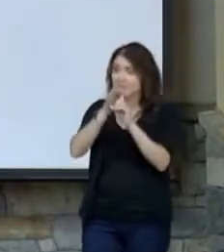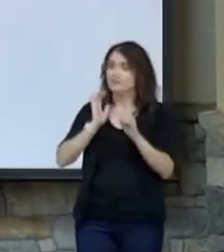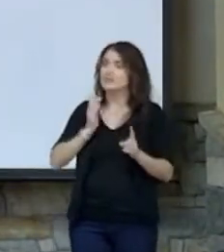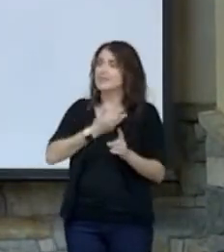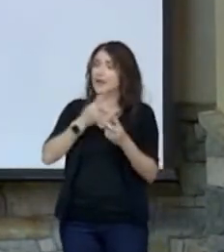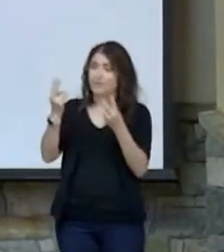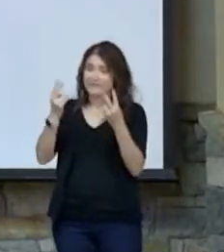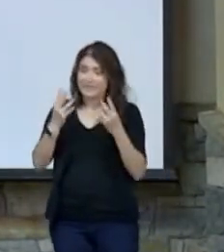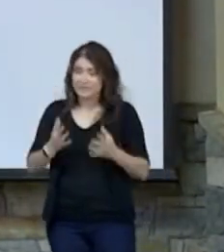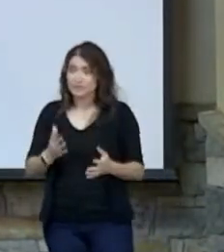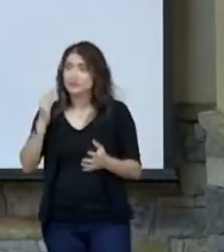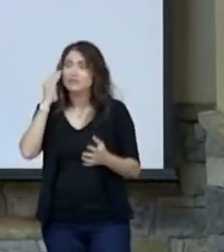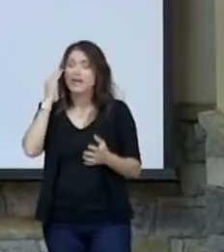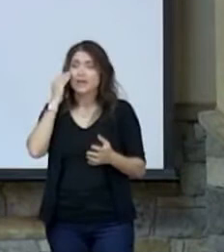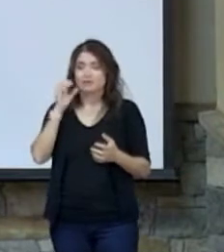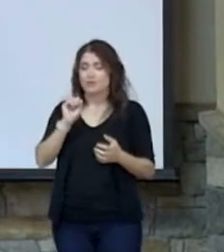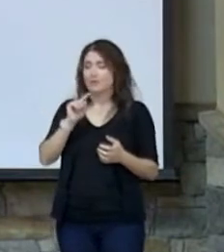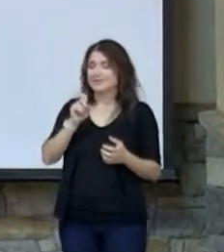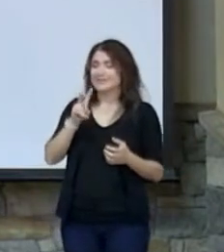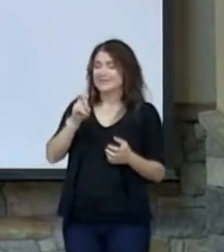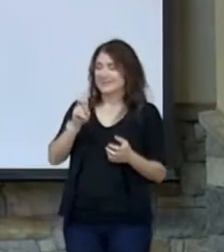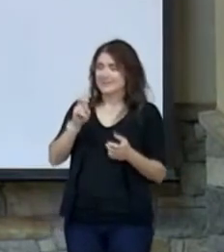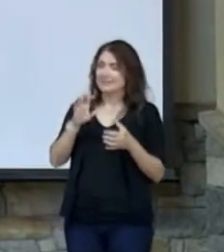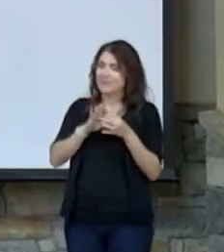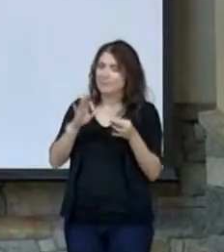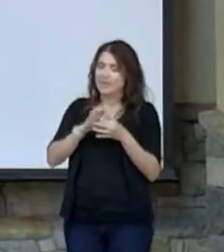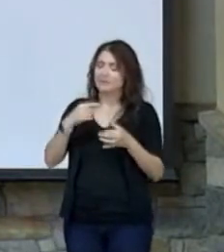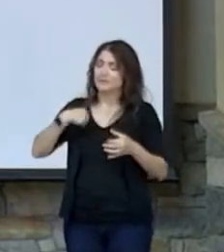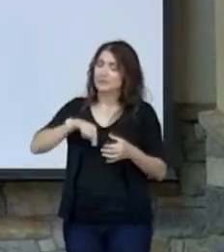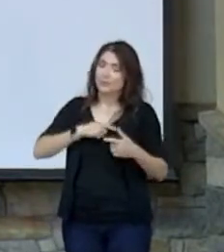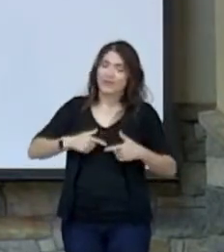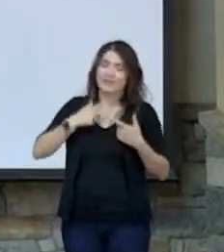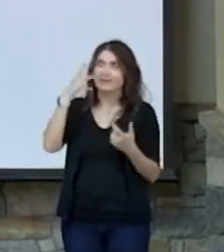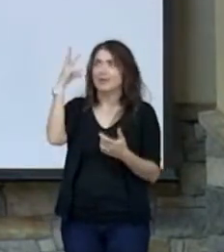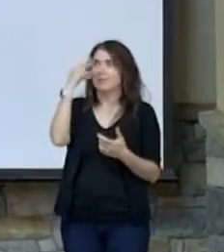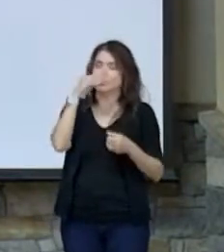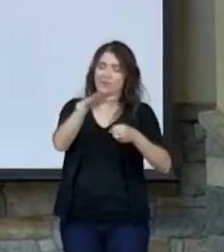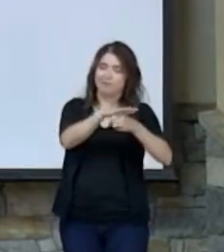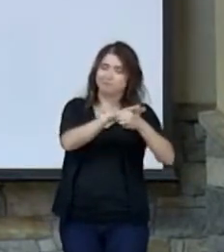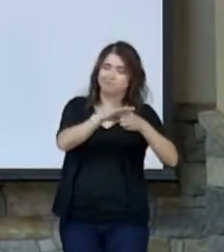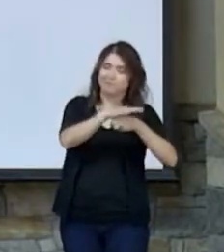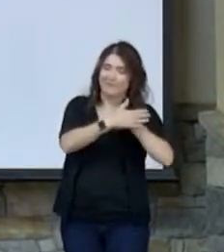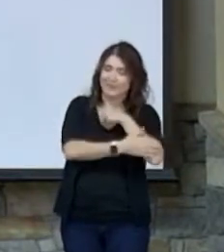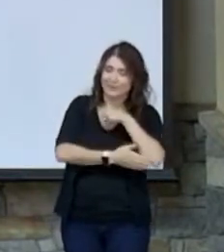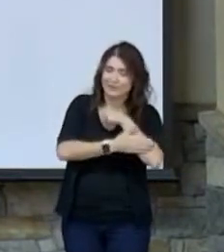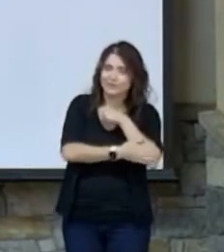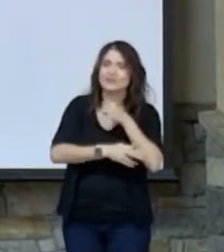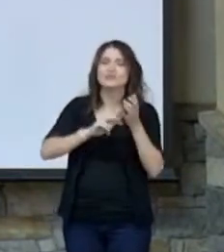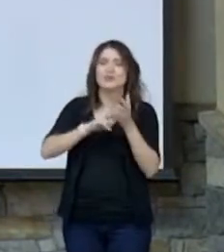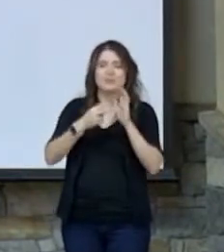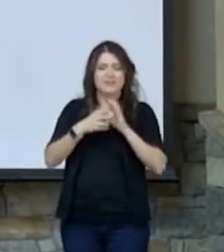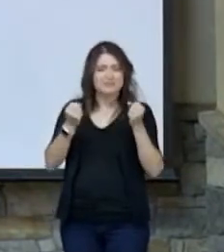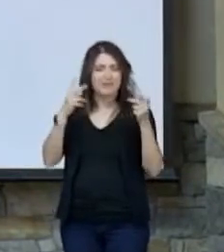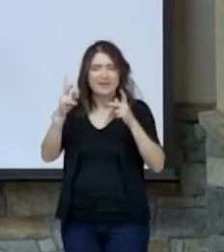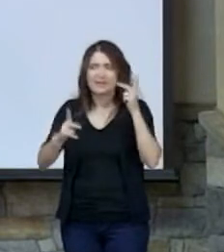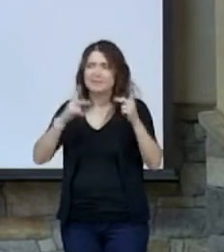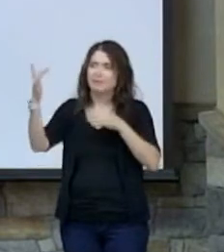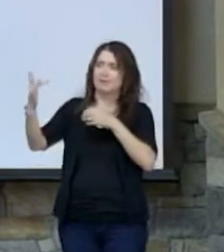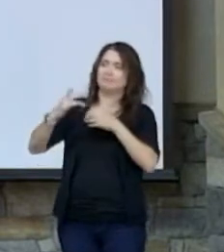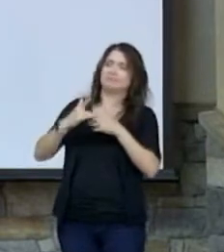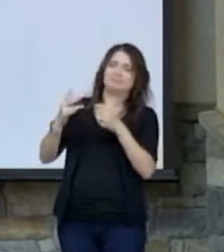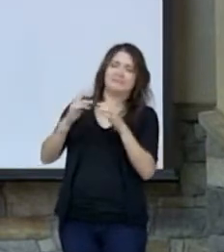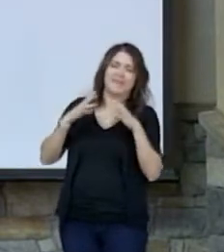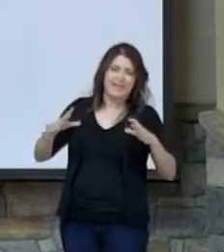visitors. I know Steve mentioned we do live in a beautiful part of the country, and as a result, we get a lot of folks passing through on vacation, and we're